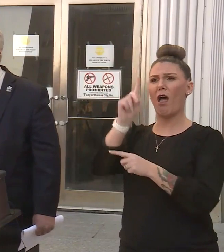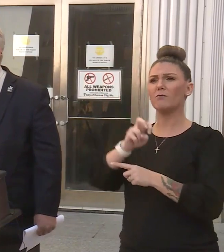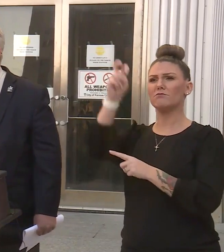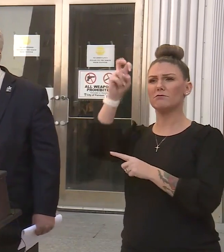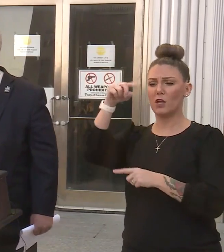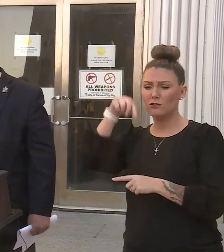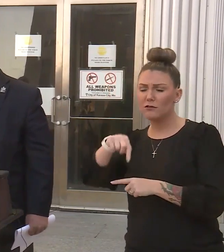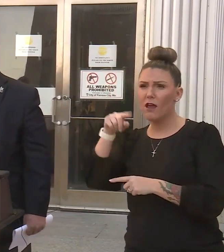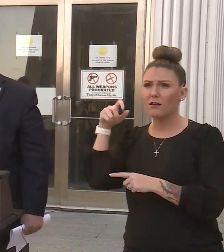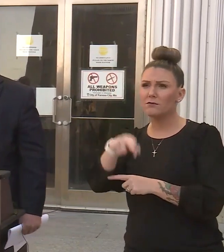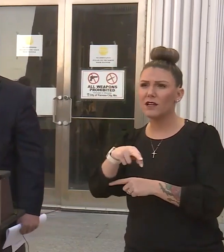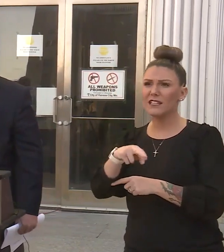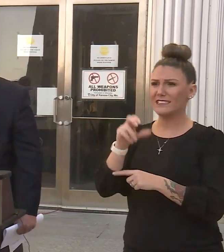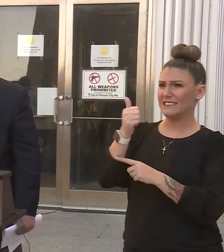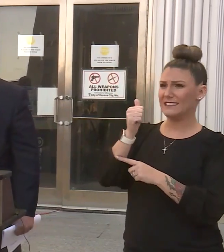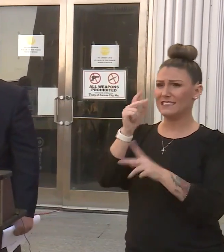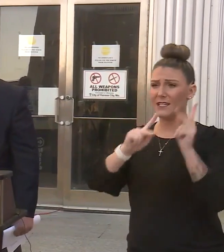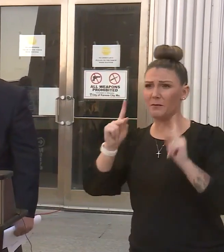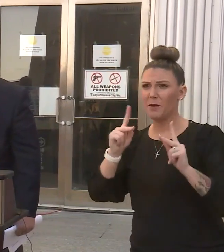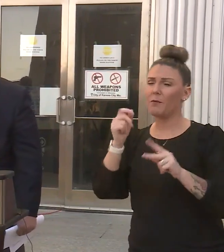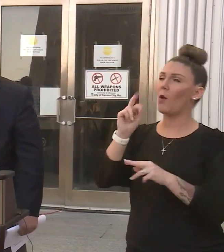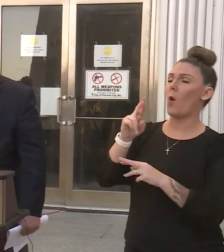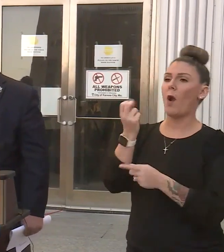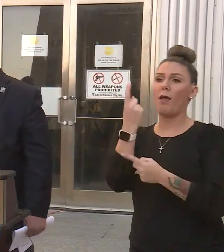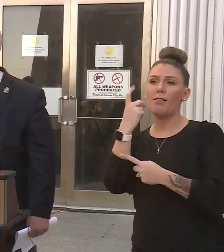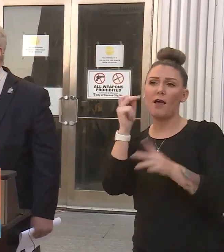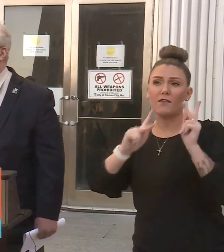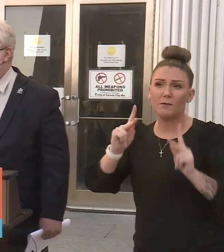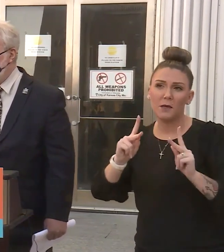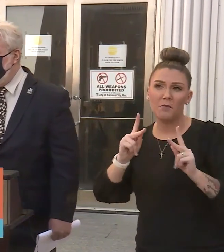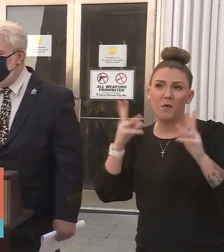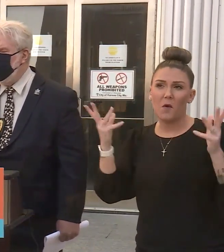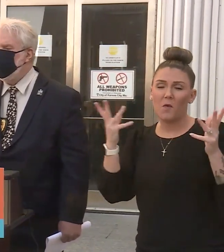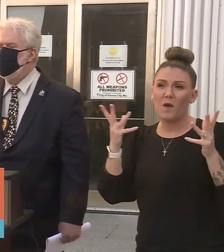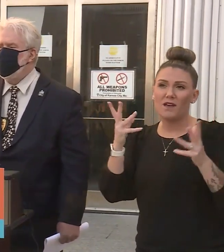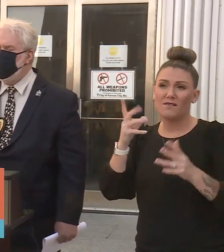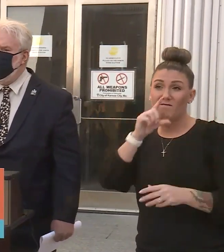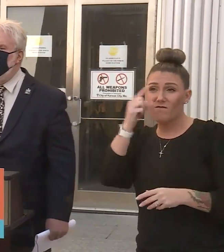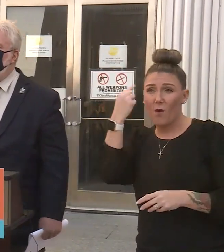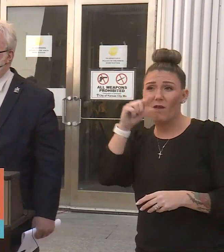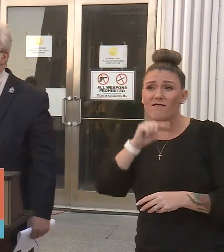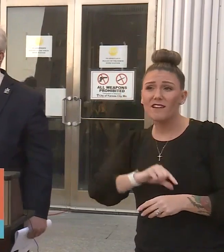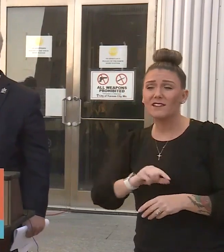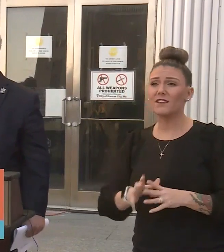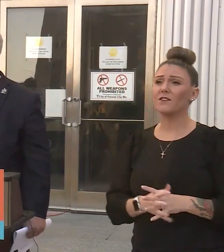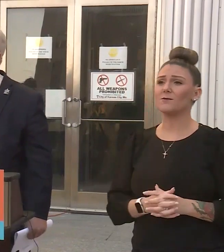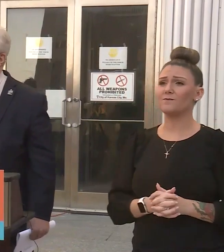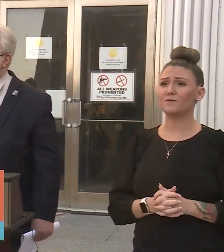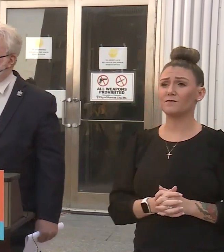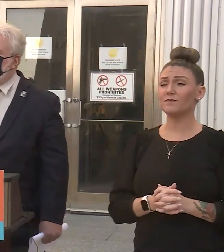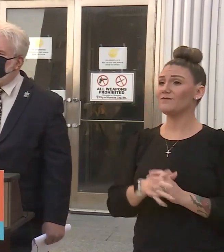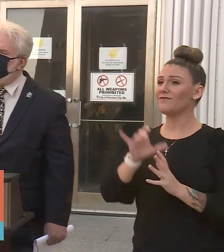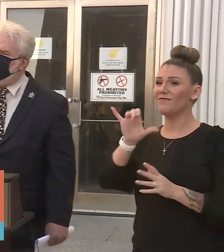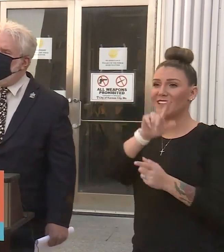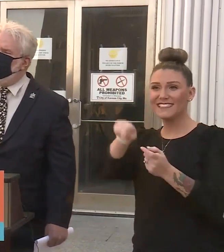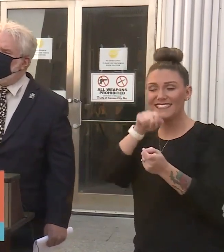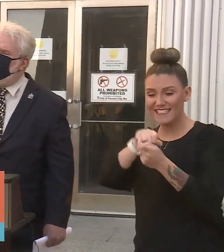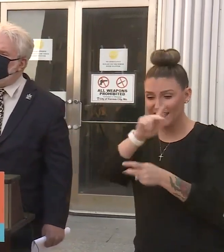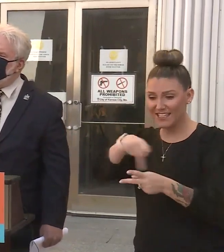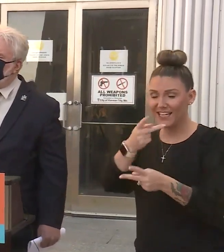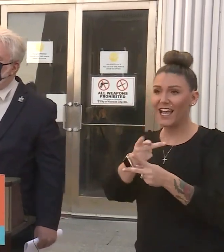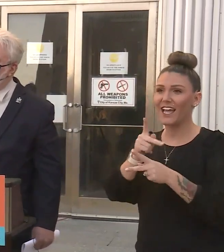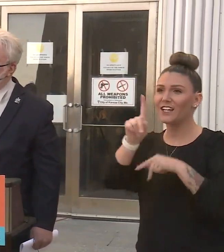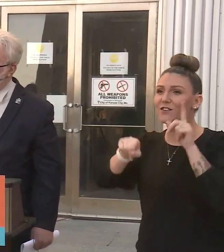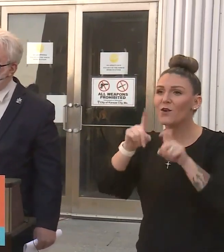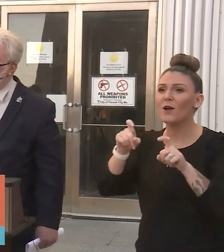you've got two people in there, 11 people, what's that for thanksgiving? So this is exactly the kind of